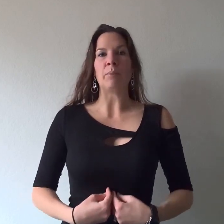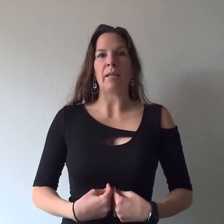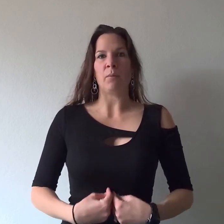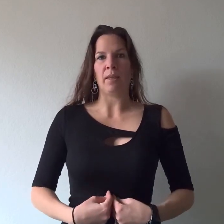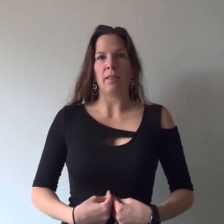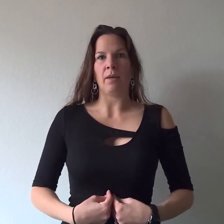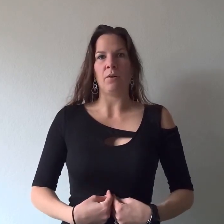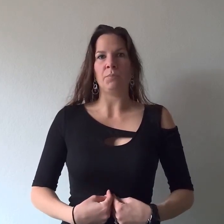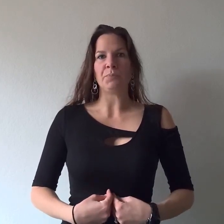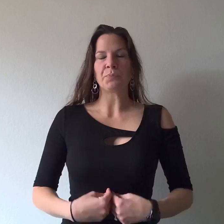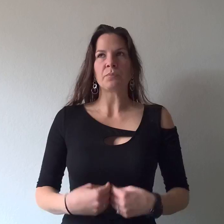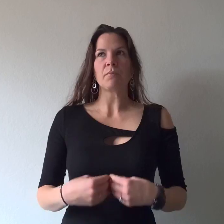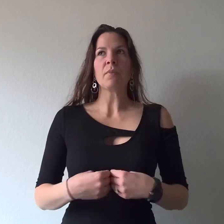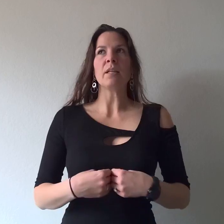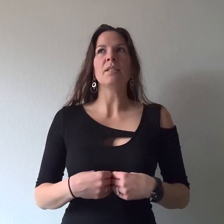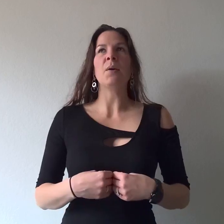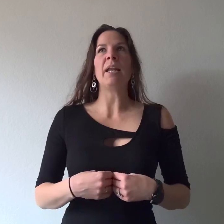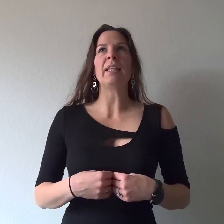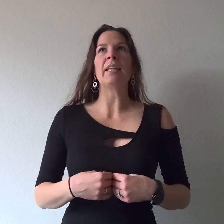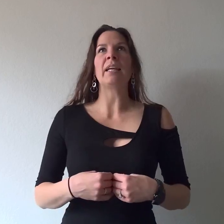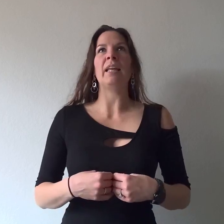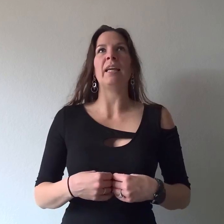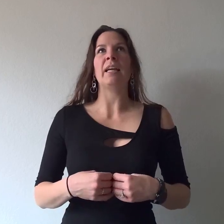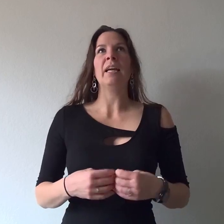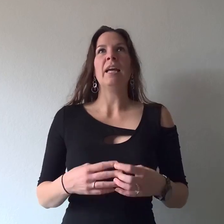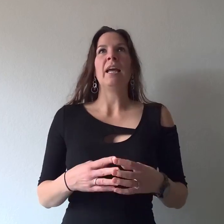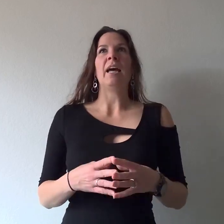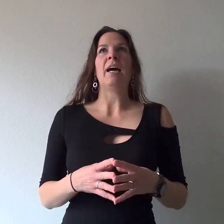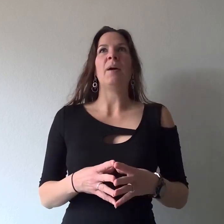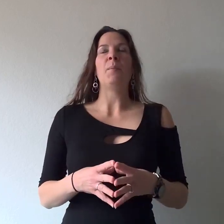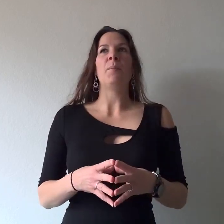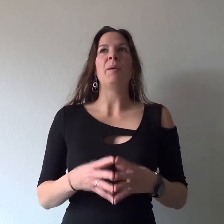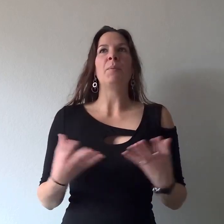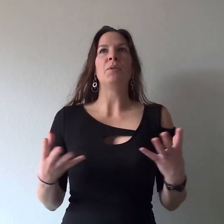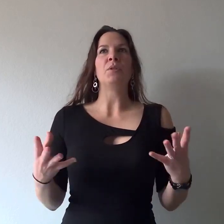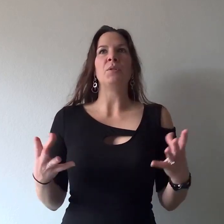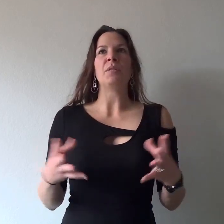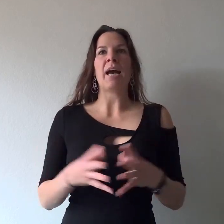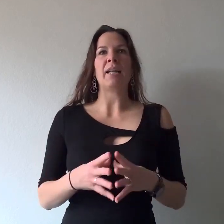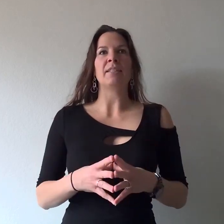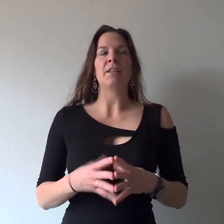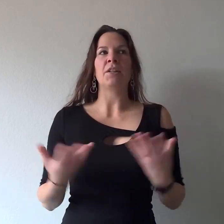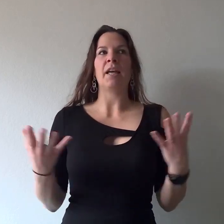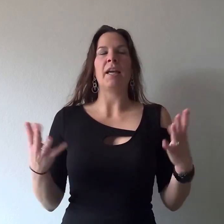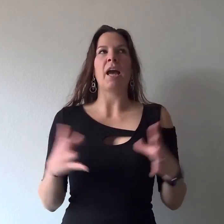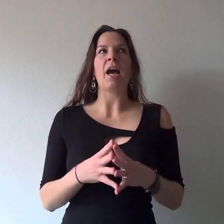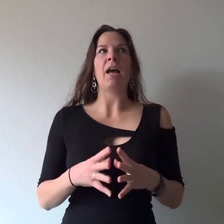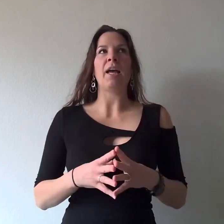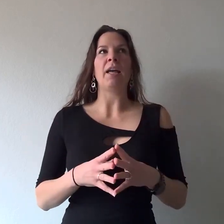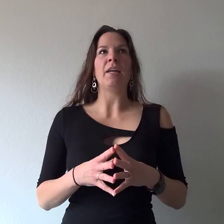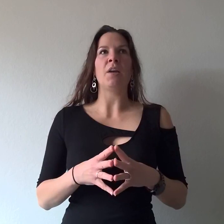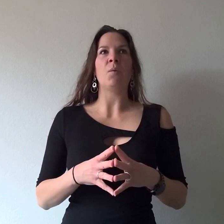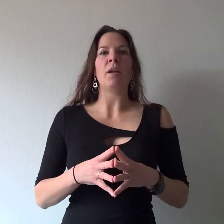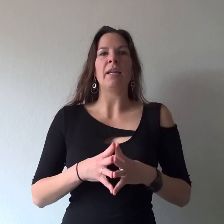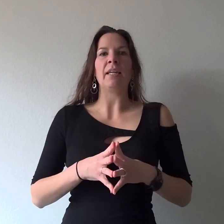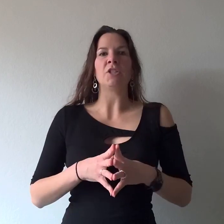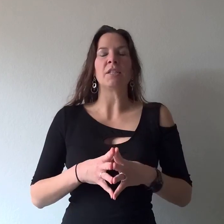with you so anything like people who do diets and they're like I want to eat just